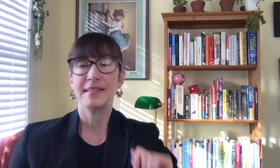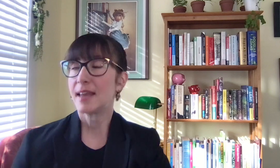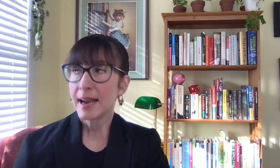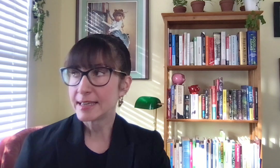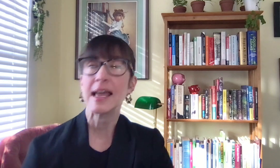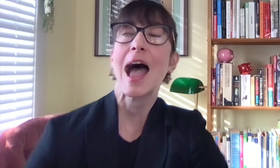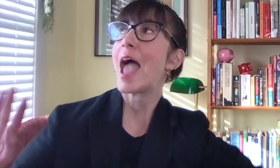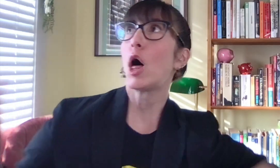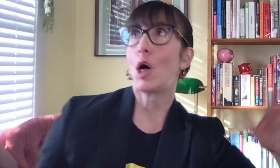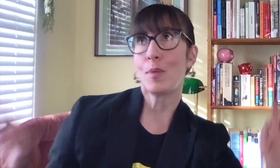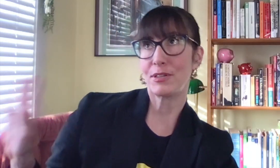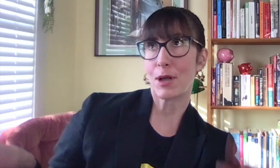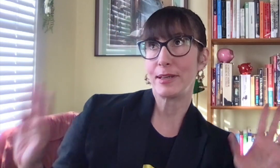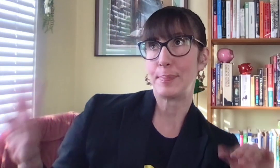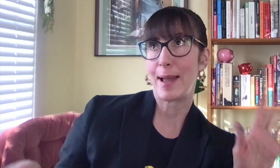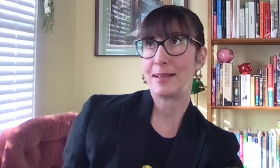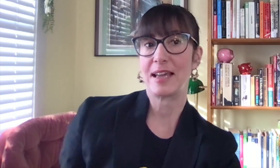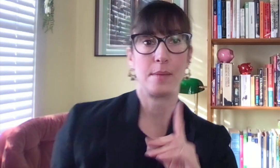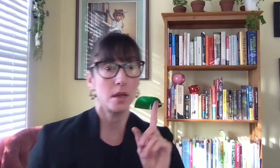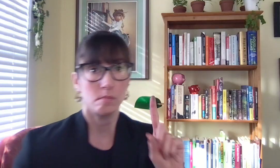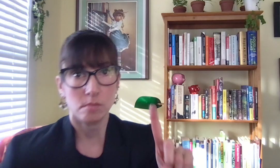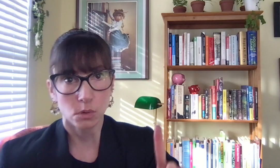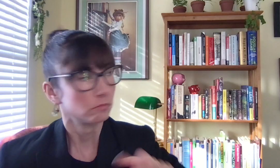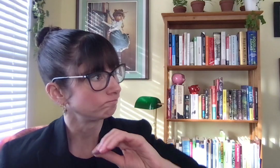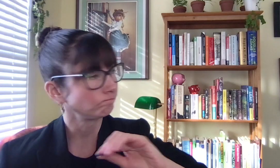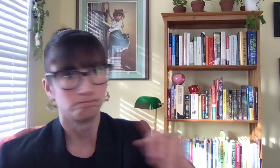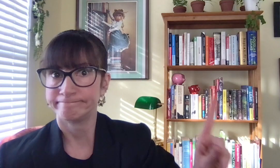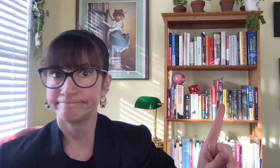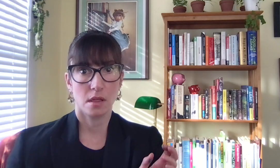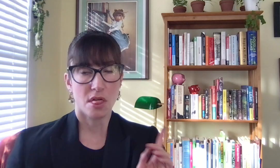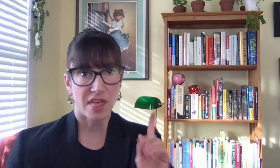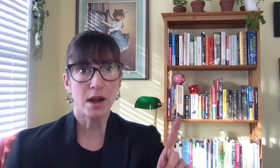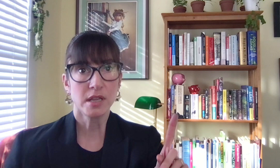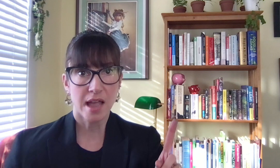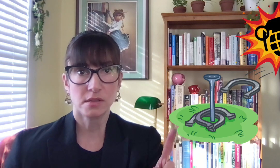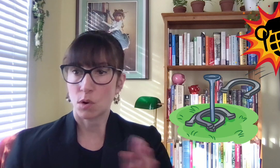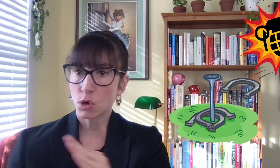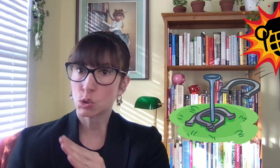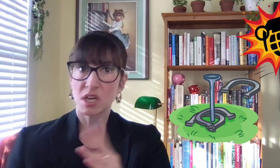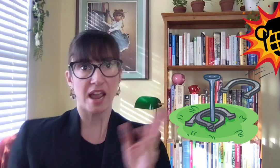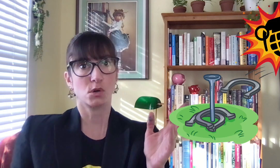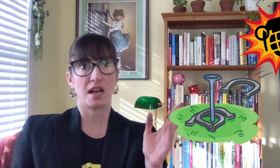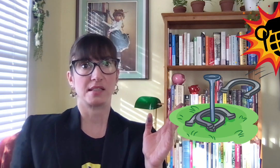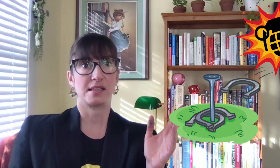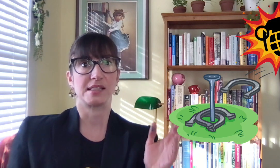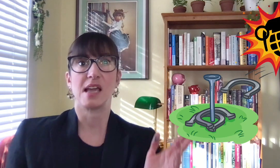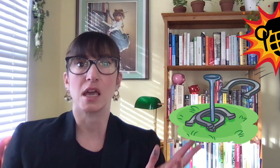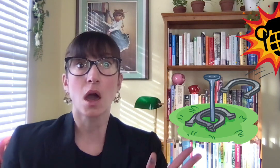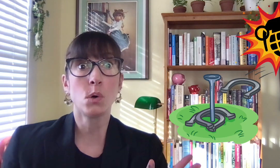None of this. I almost always pay on time. No. That only counts in horseshoes and hand grenades, as the saying goes.